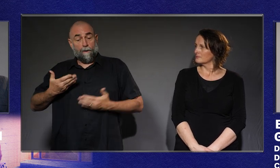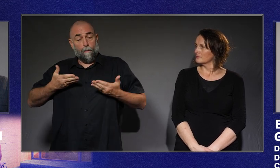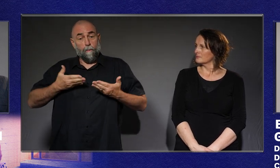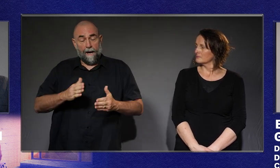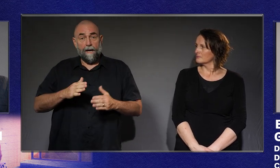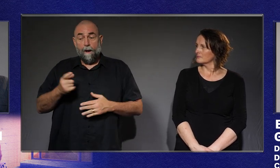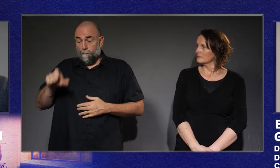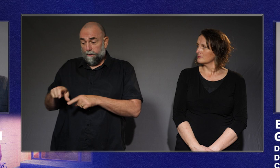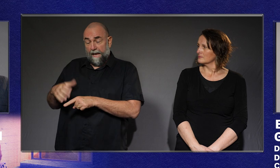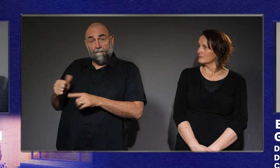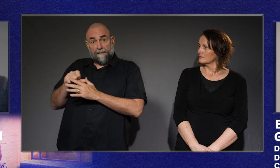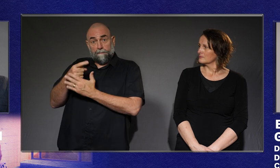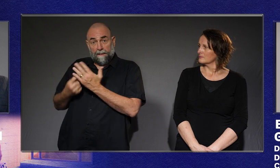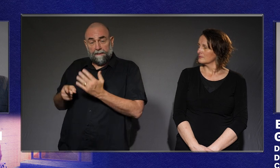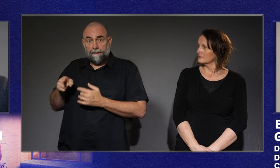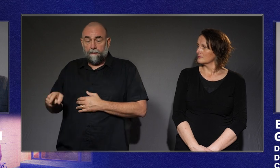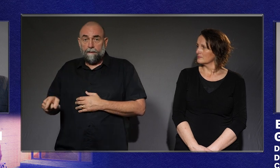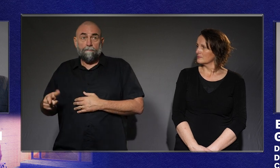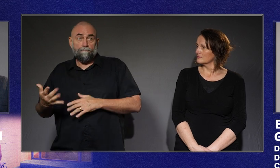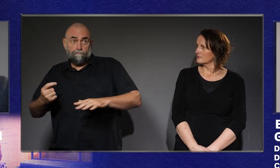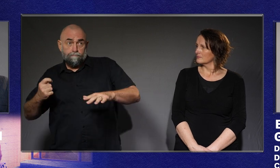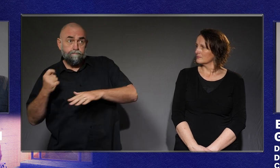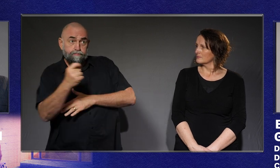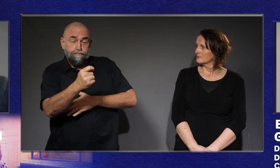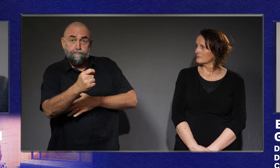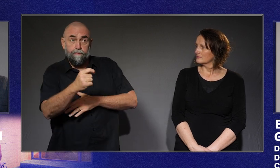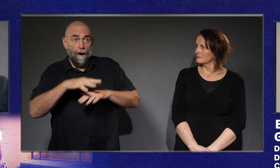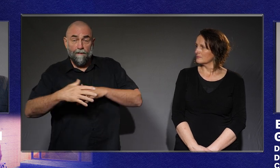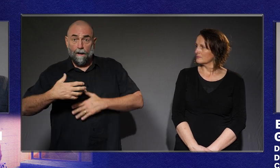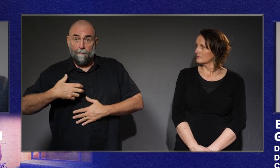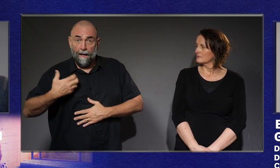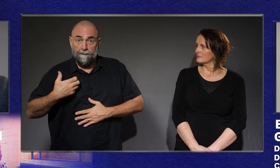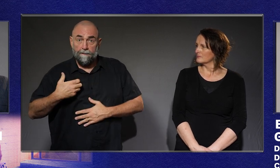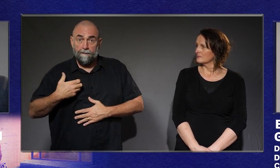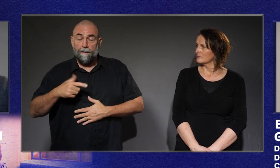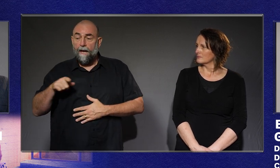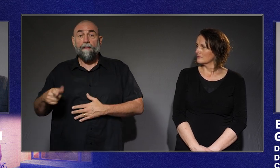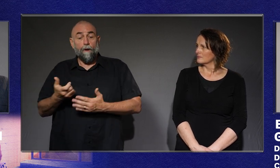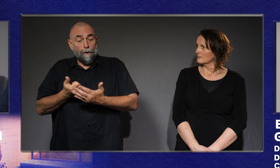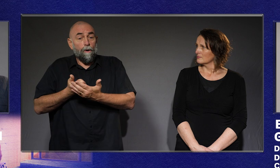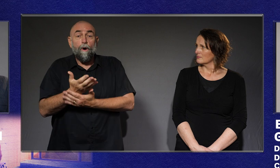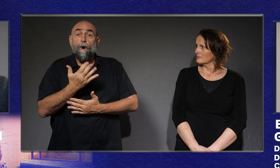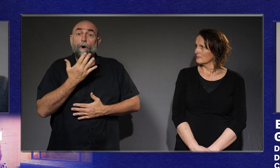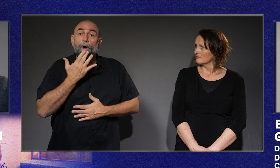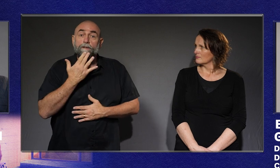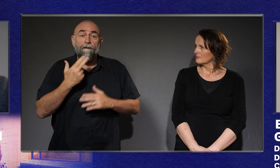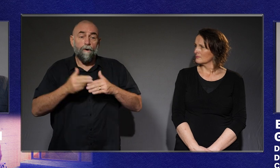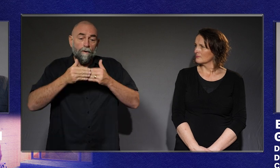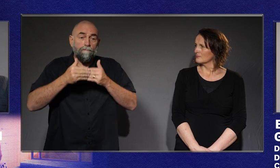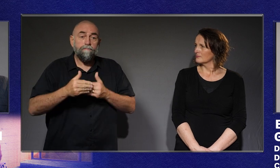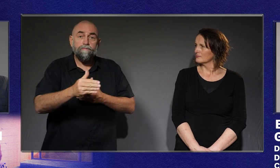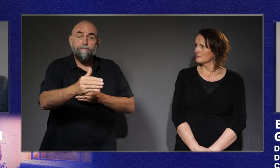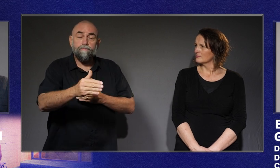person with a disability bears the onus of making the complaint and also potentially the cost going forward is